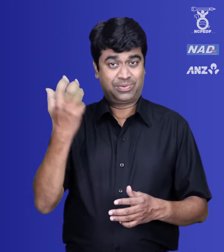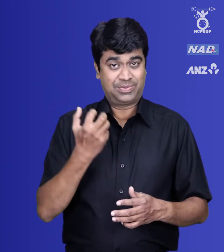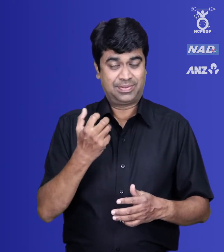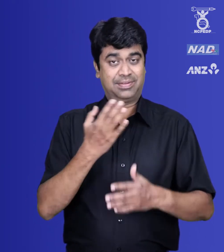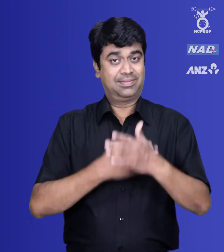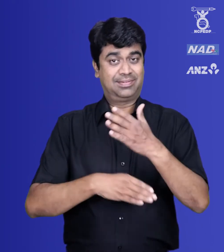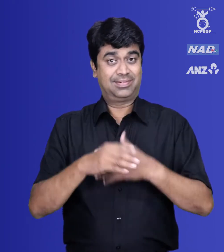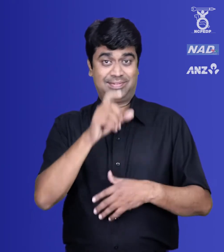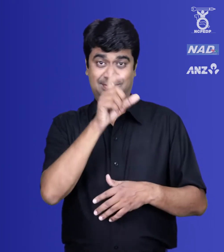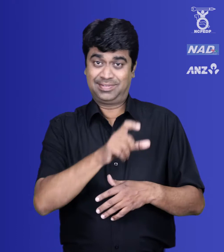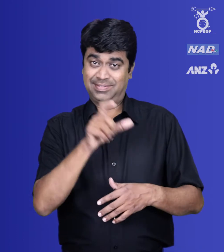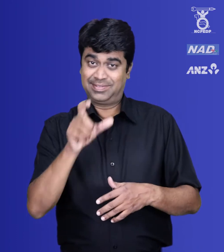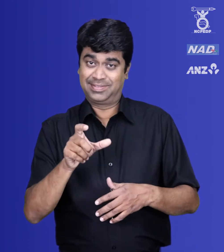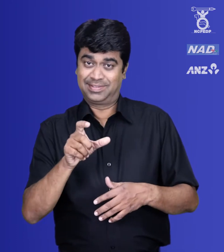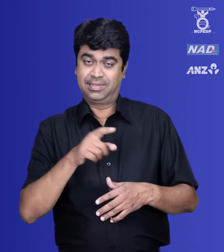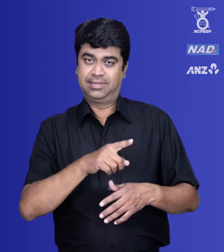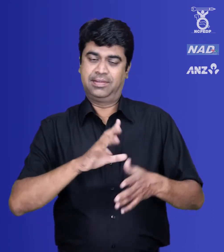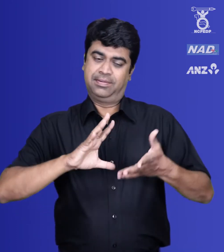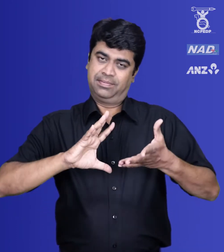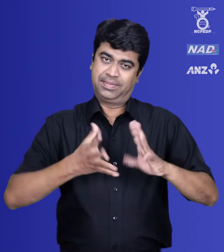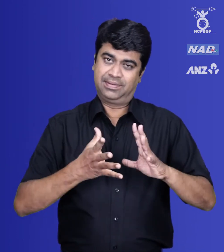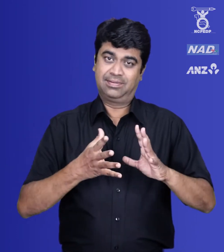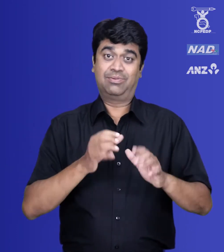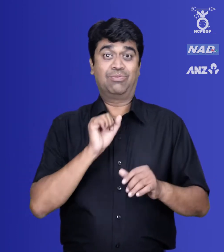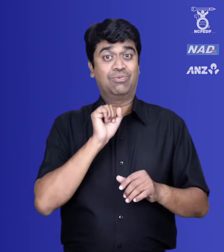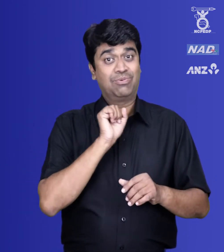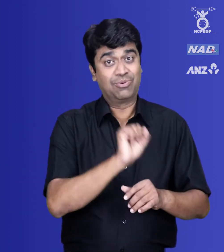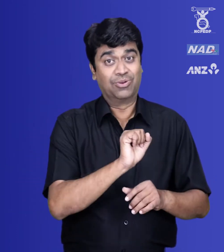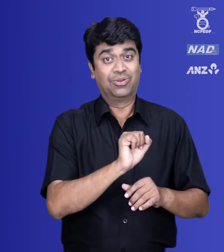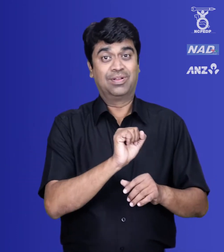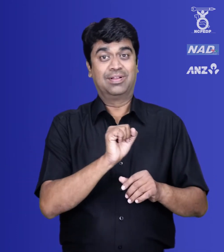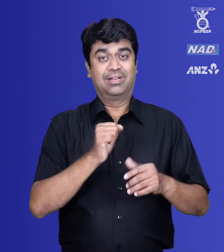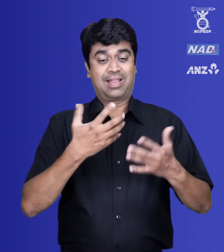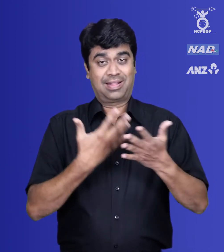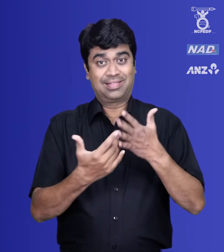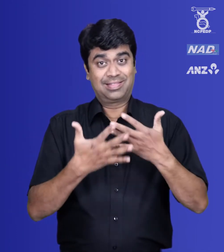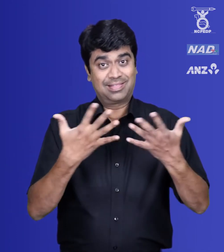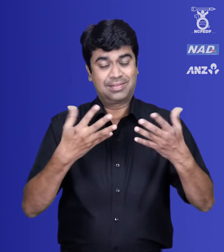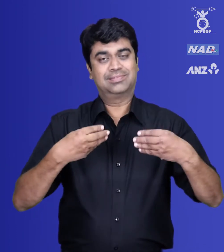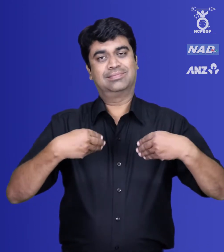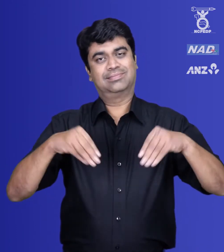Marketing the products made by persons with disabilities and